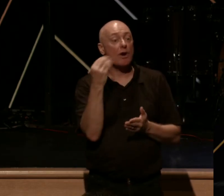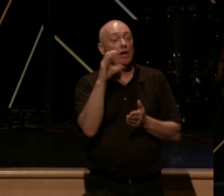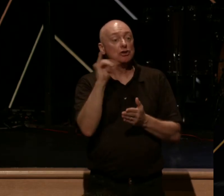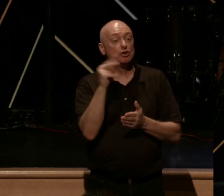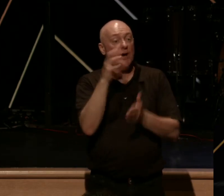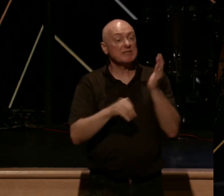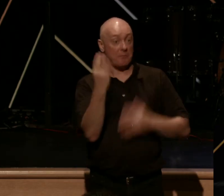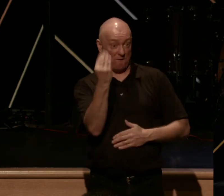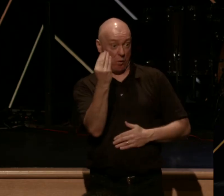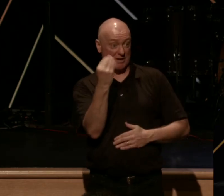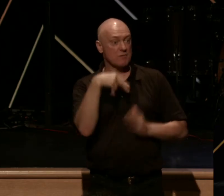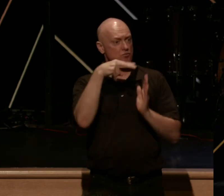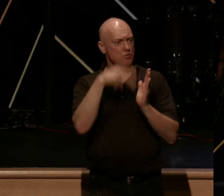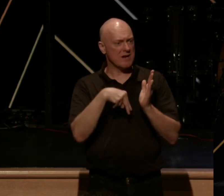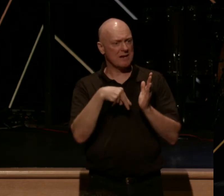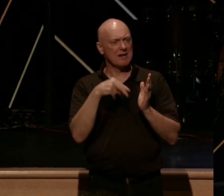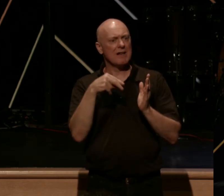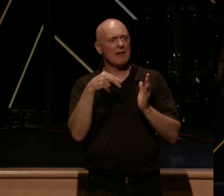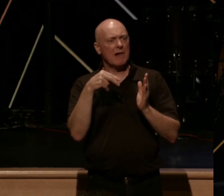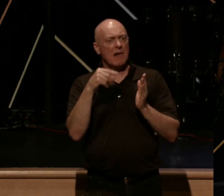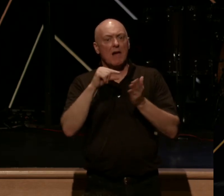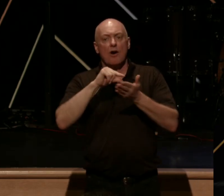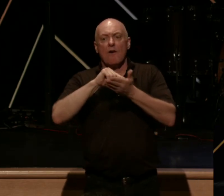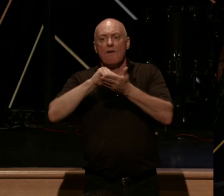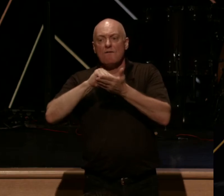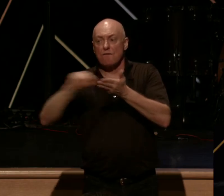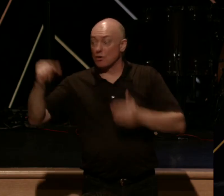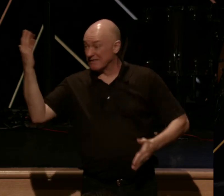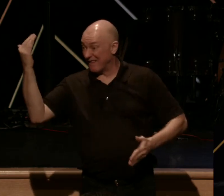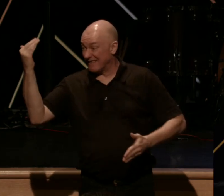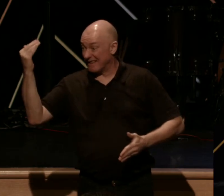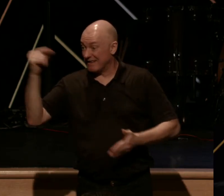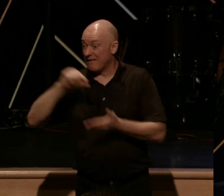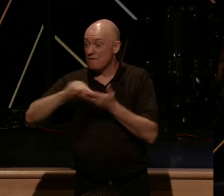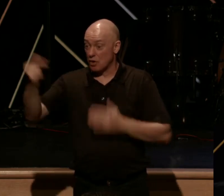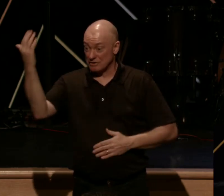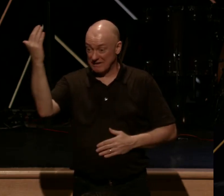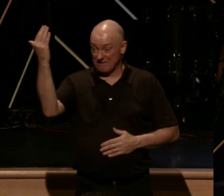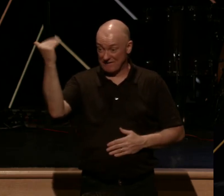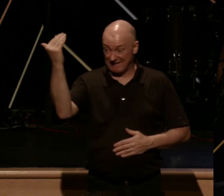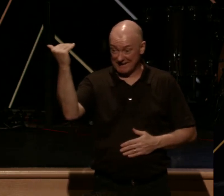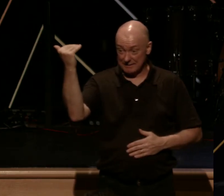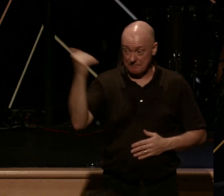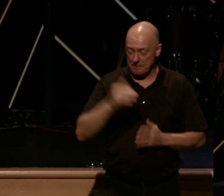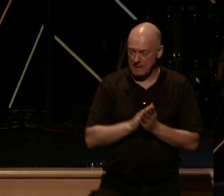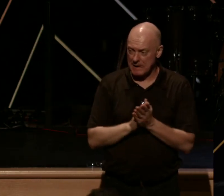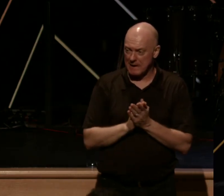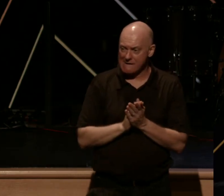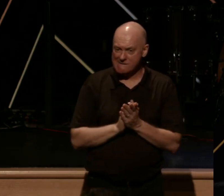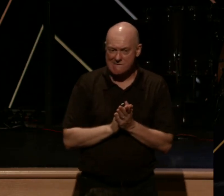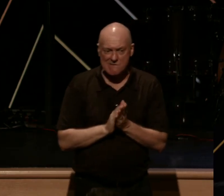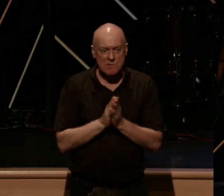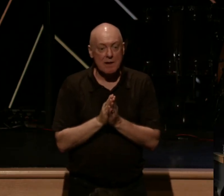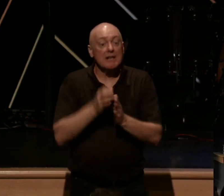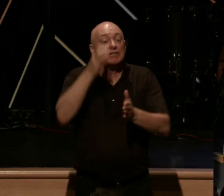chapter 14. Have a look at verse 15, where Jesus addresses this very question. John chapter